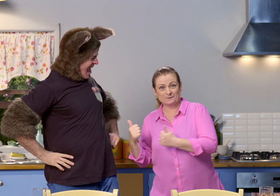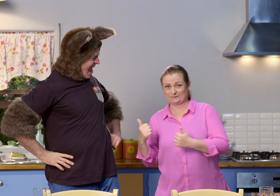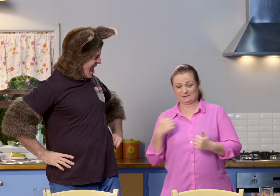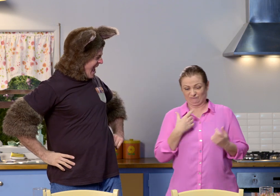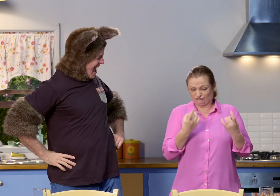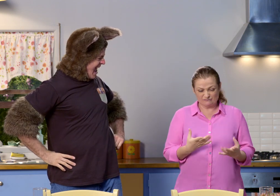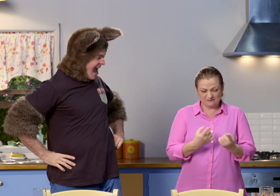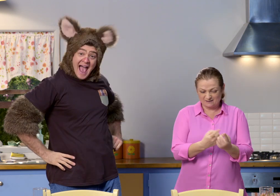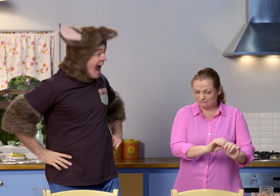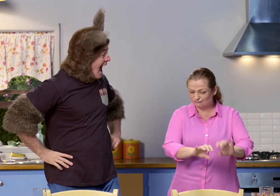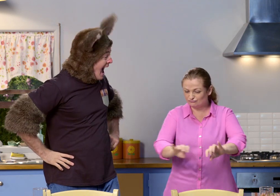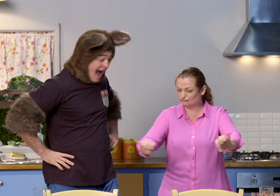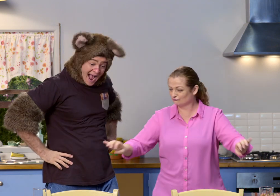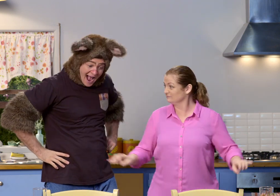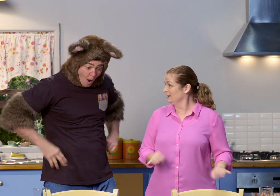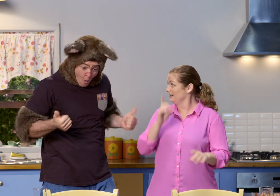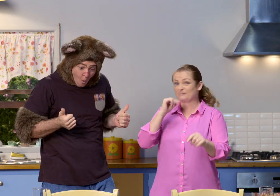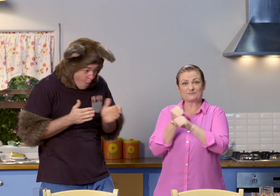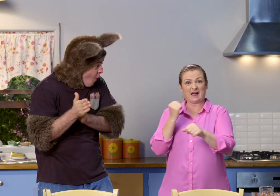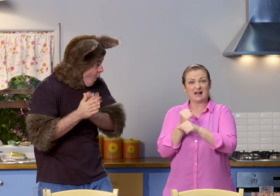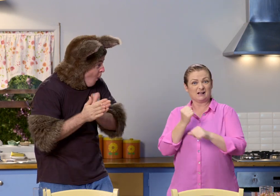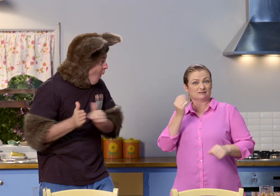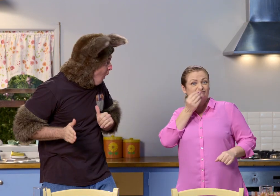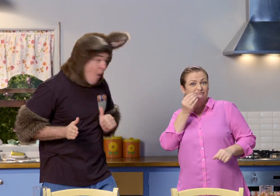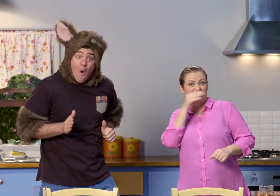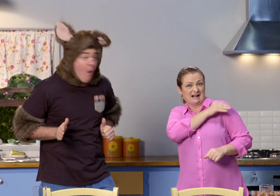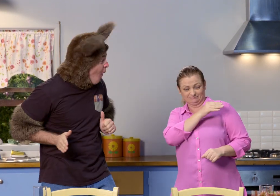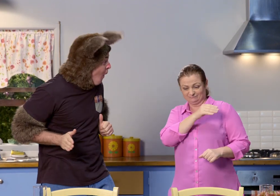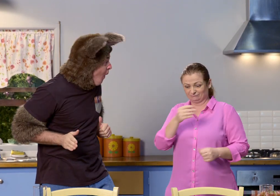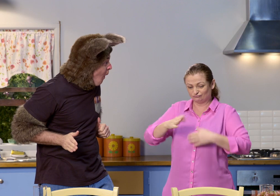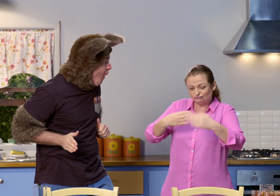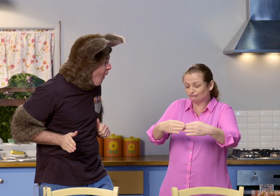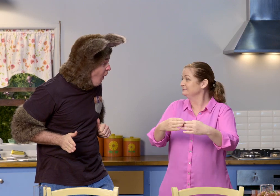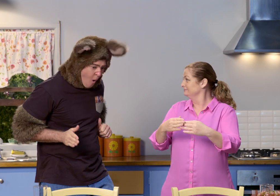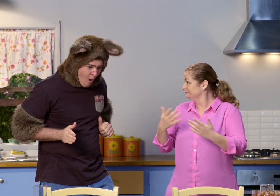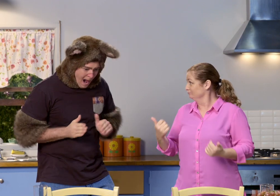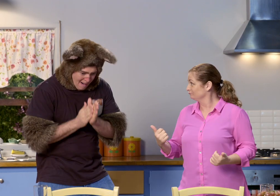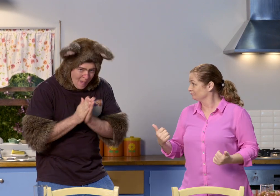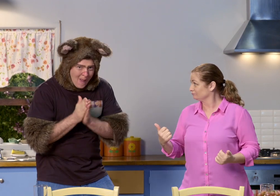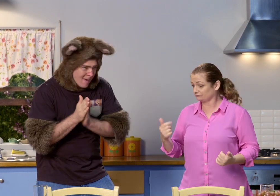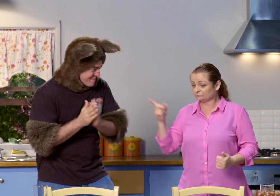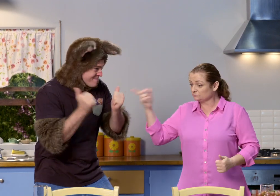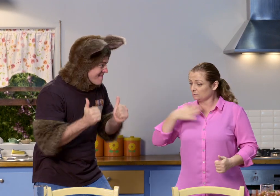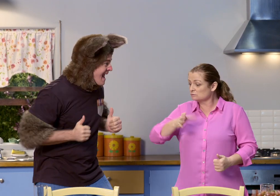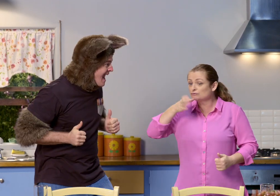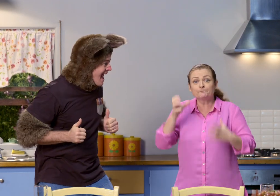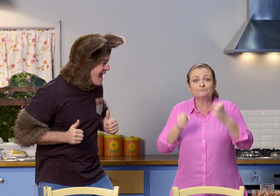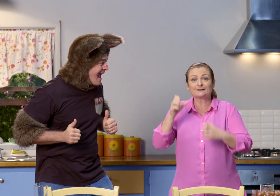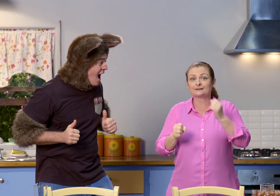that's great. I've got everything ready for lunch now. We can have some wraps, okay? Mmm. If you'd like a